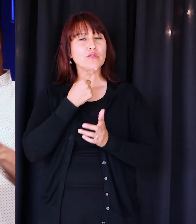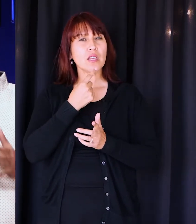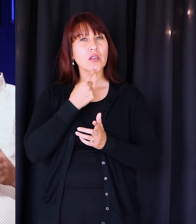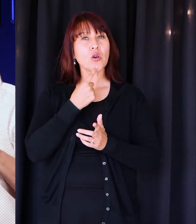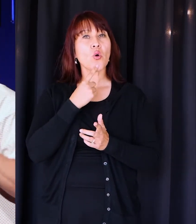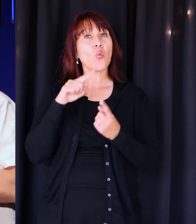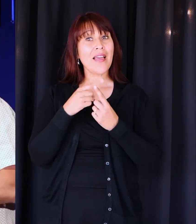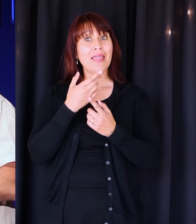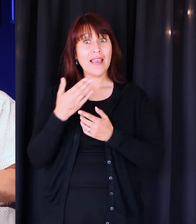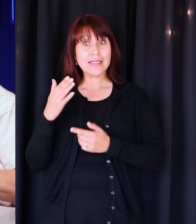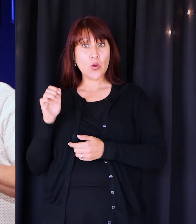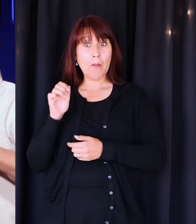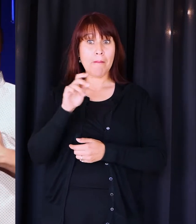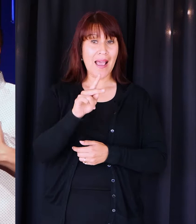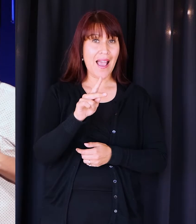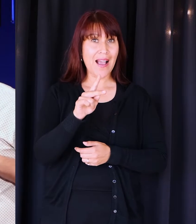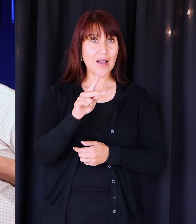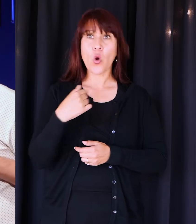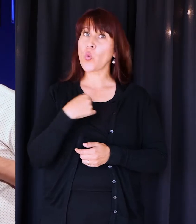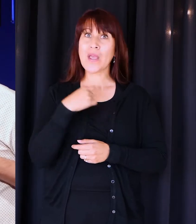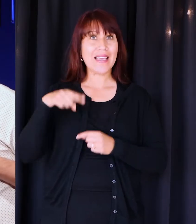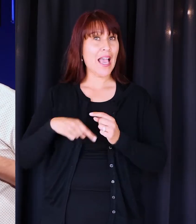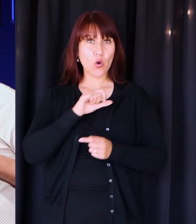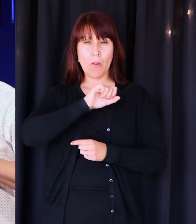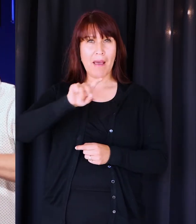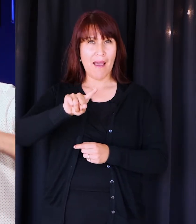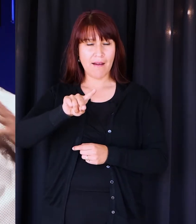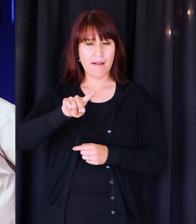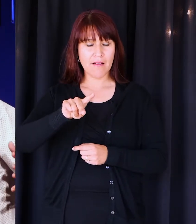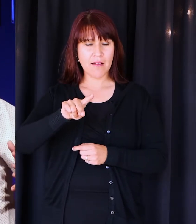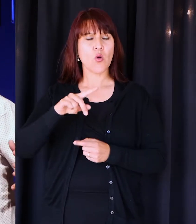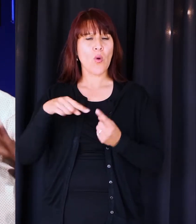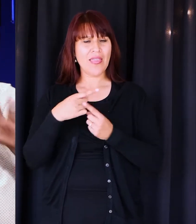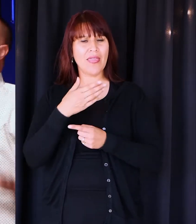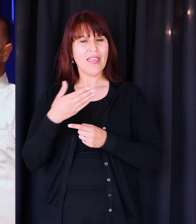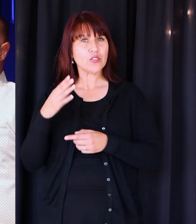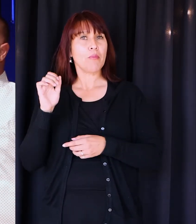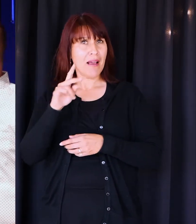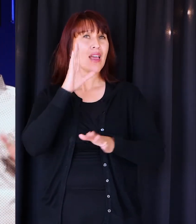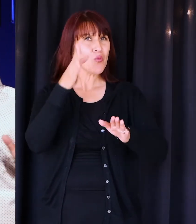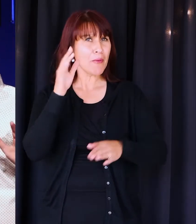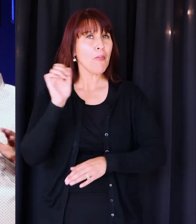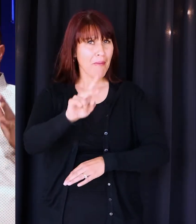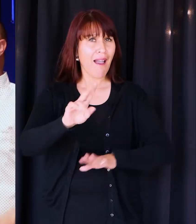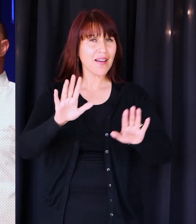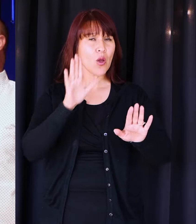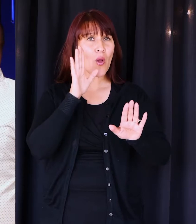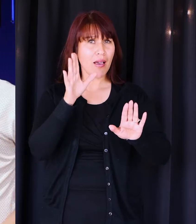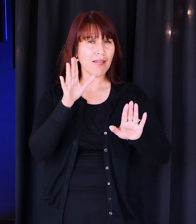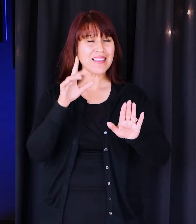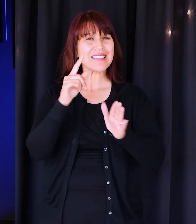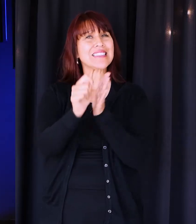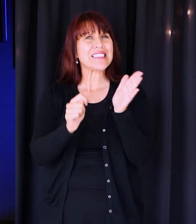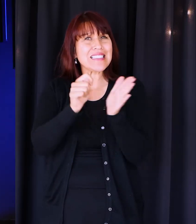When things go back, we can't go back. When things go back, and they're going to, I'm telling you, this is